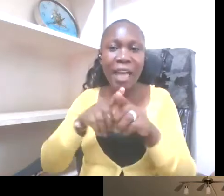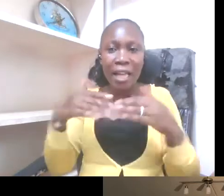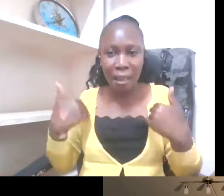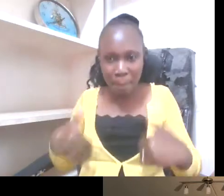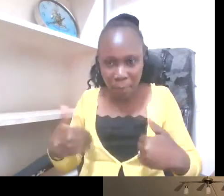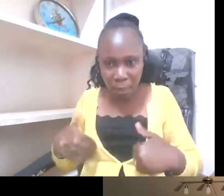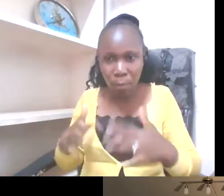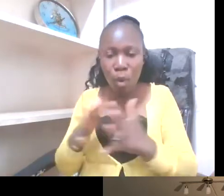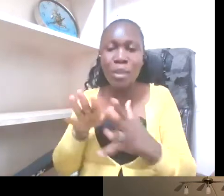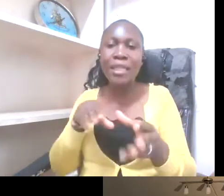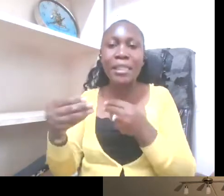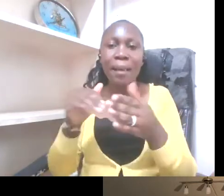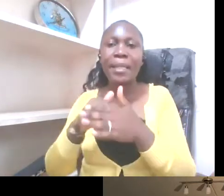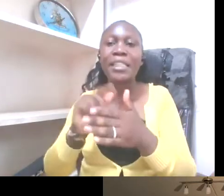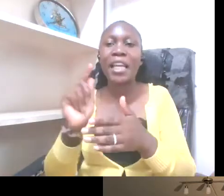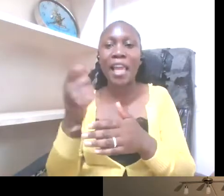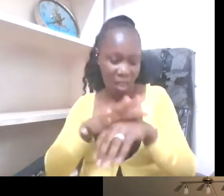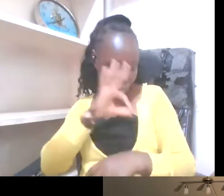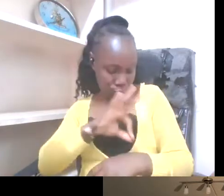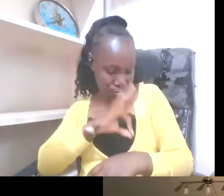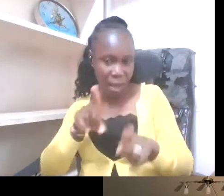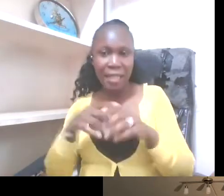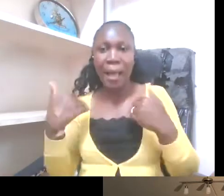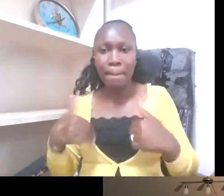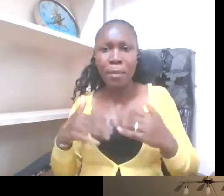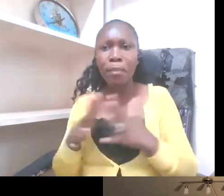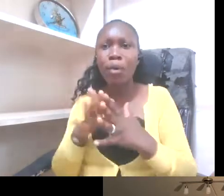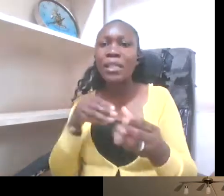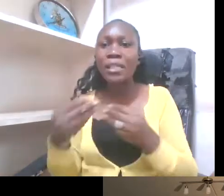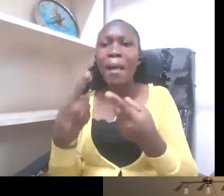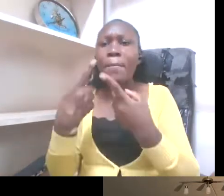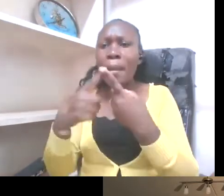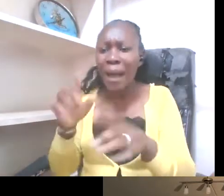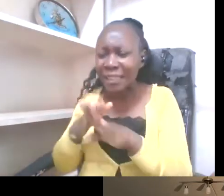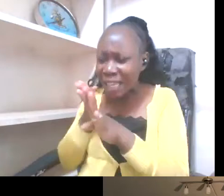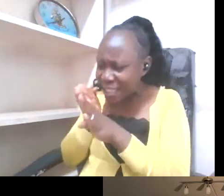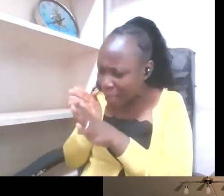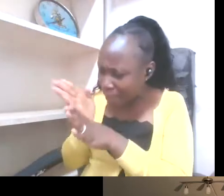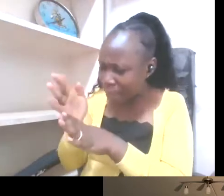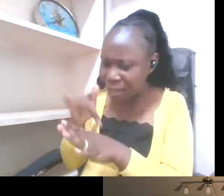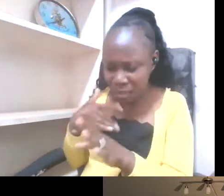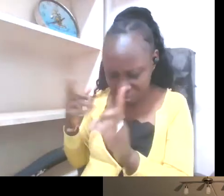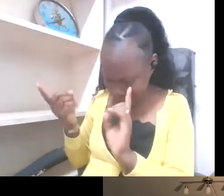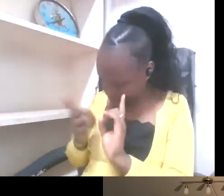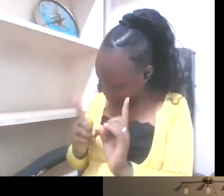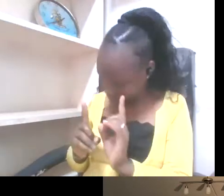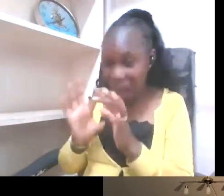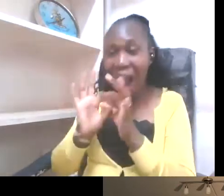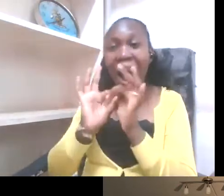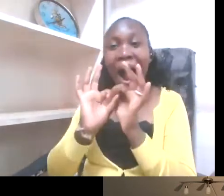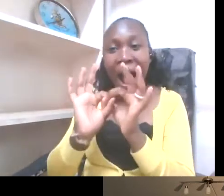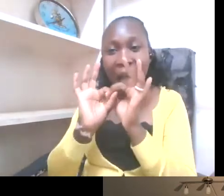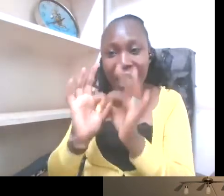benefits as people with disabilities. But at the core, they still believe they are culturally deaf more than anything else.